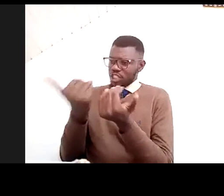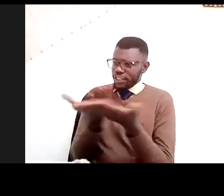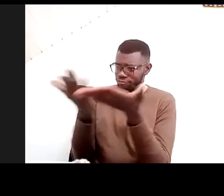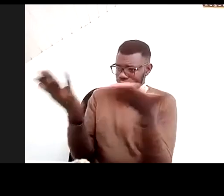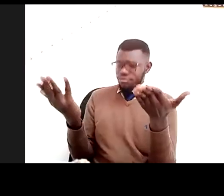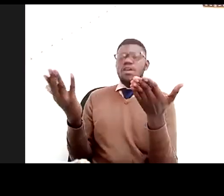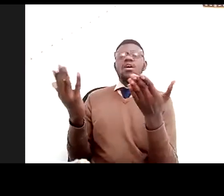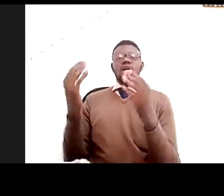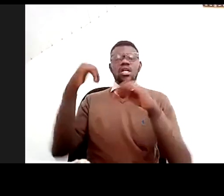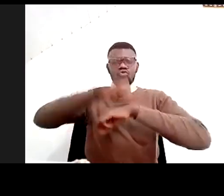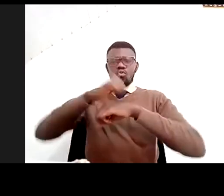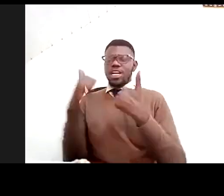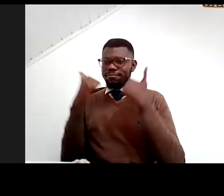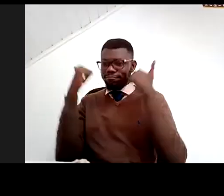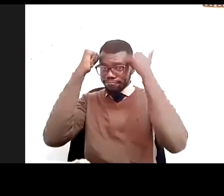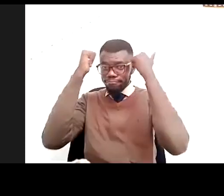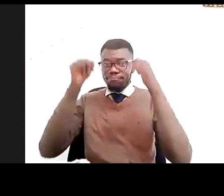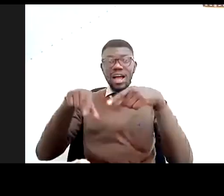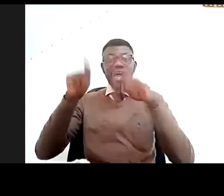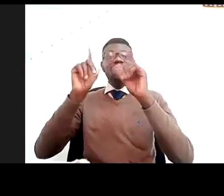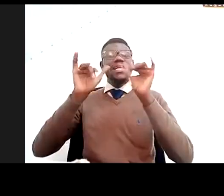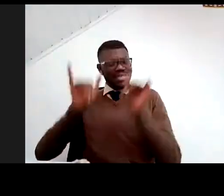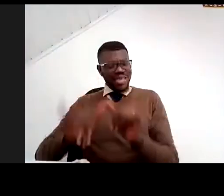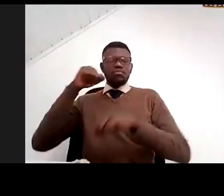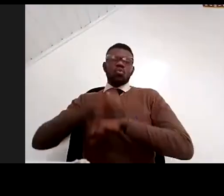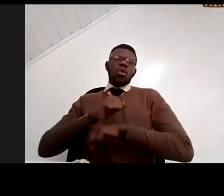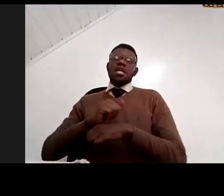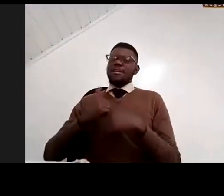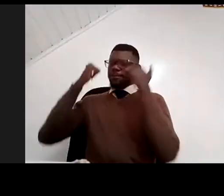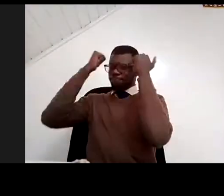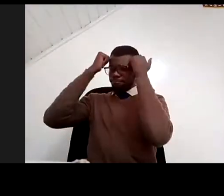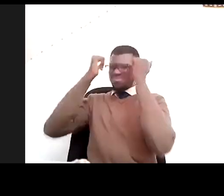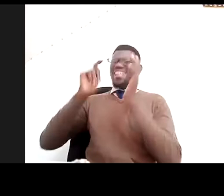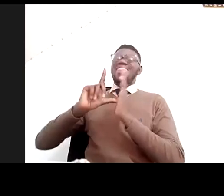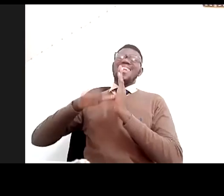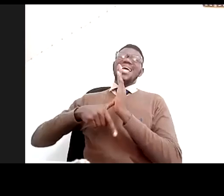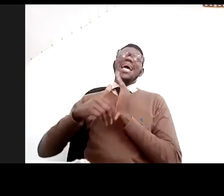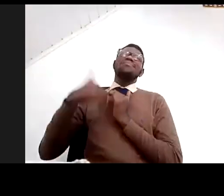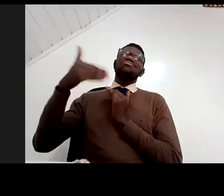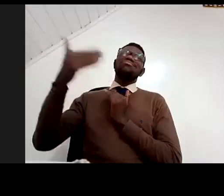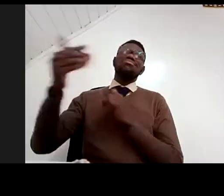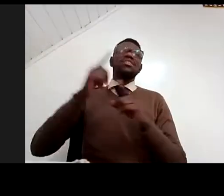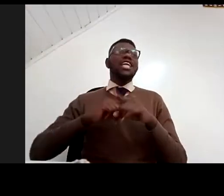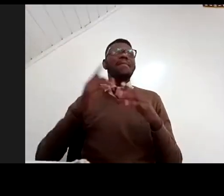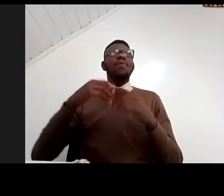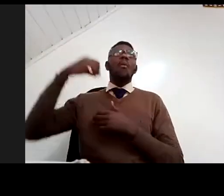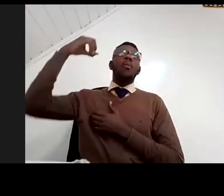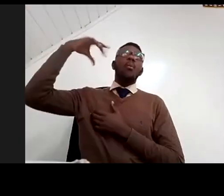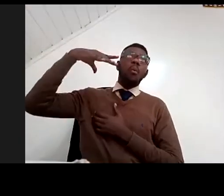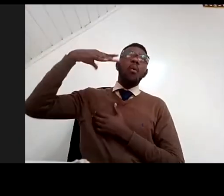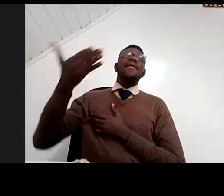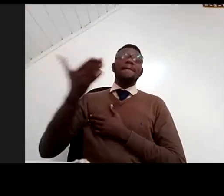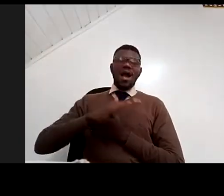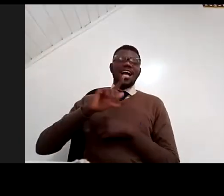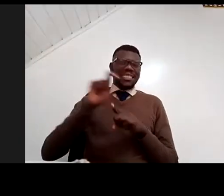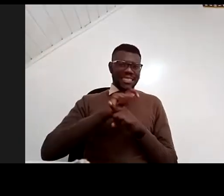So that they can stay in school. They can come afterwards. They can come in the summer and get training and, and, and short days to work and to